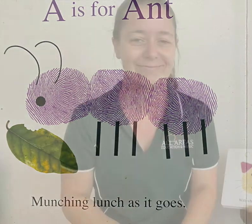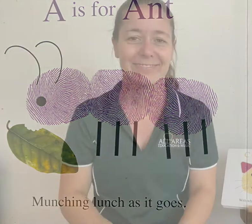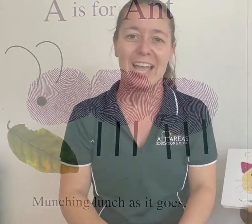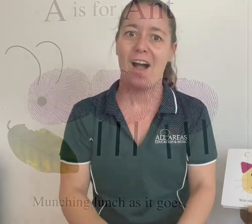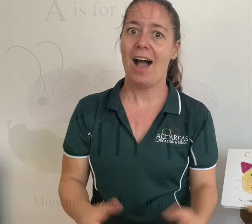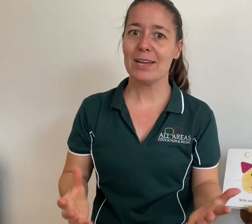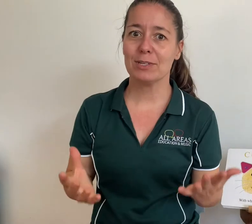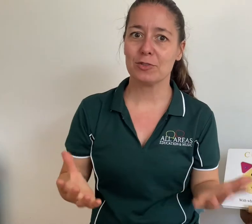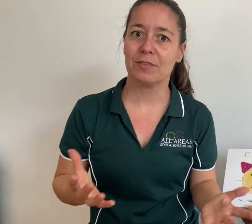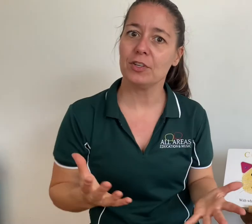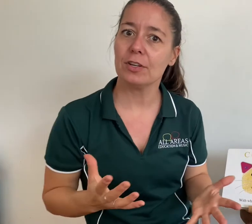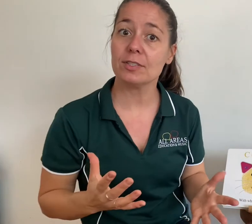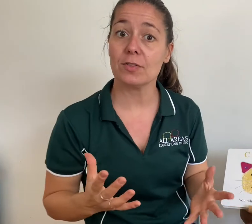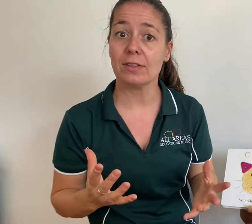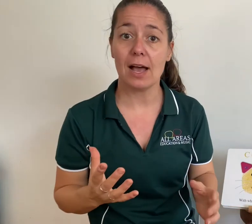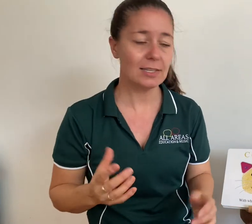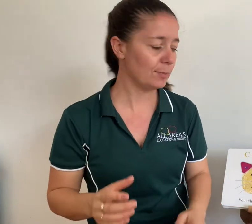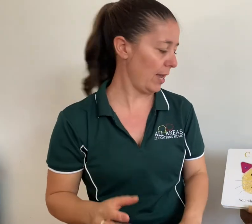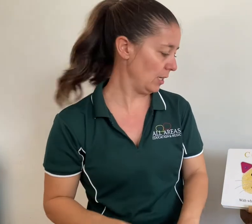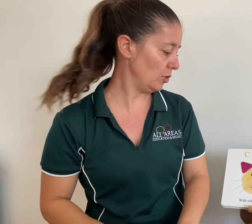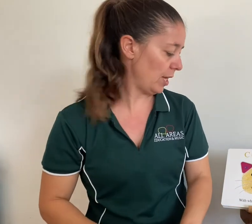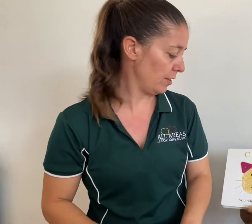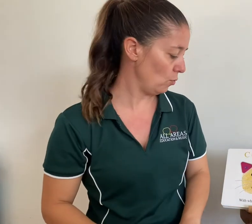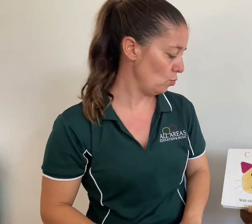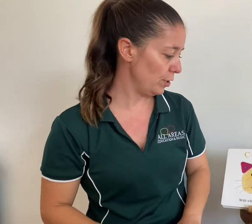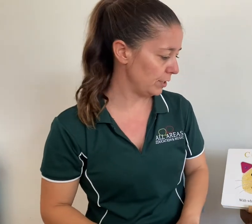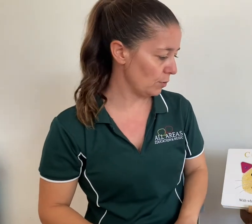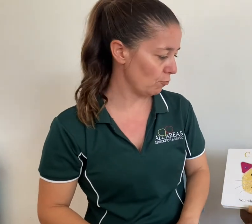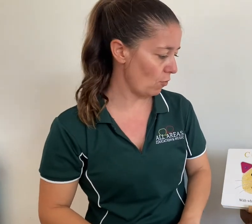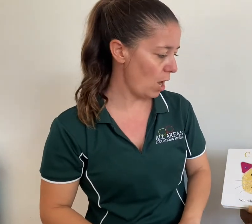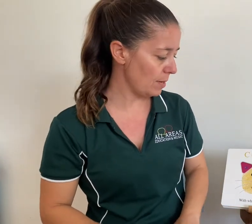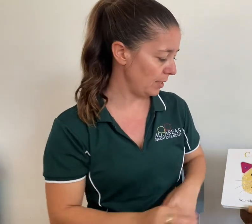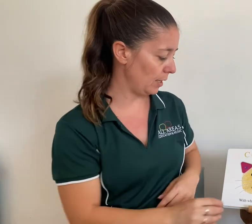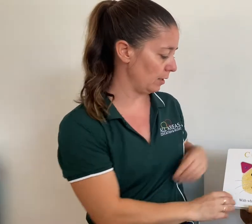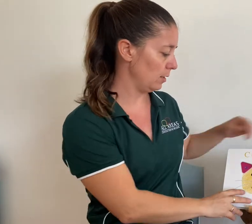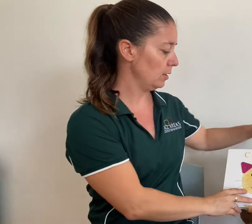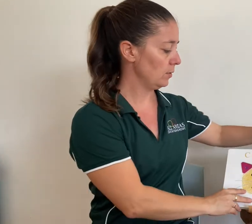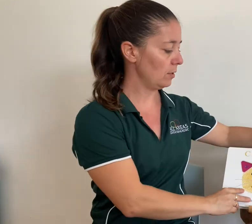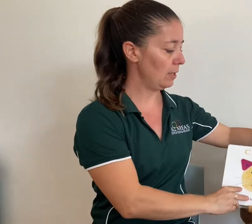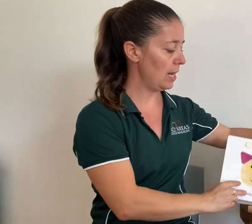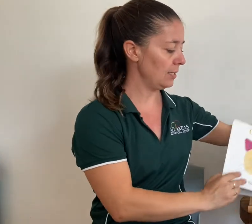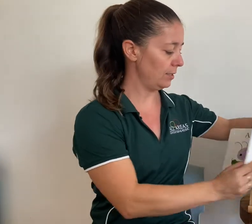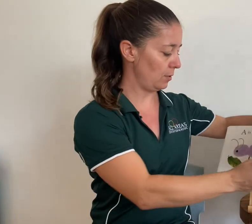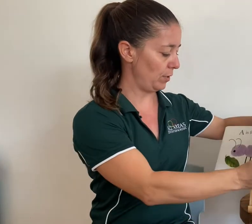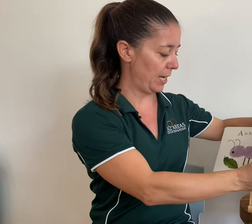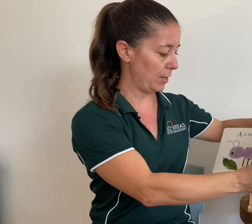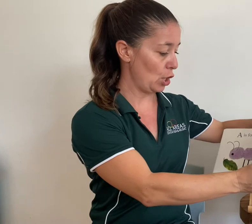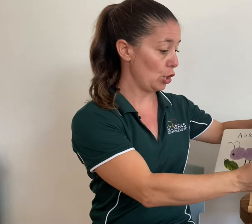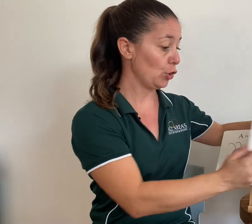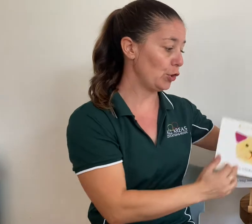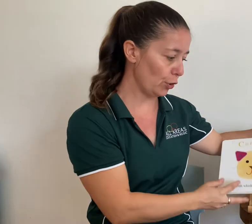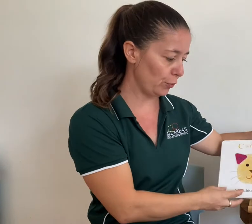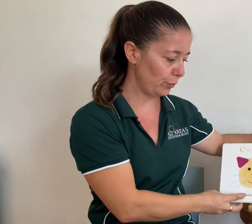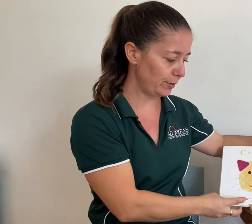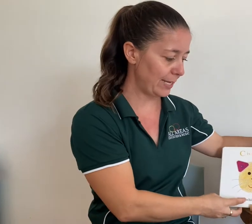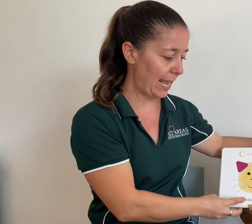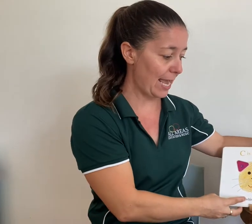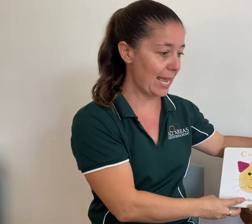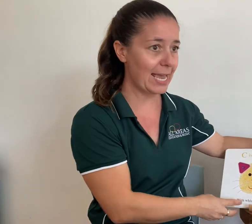I wonder if you noticed on the last page that the words were rhyming. So last time we had GOES and